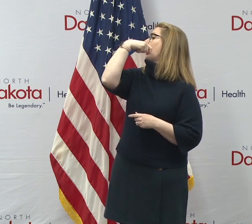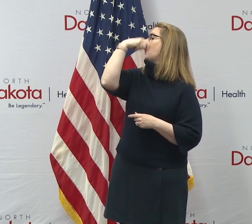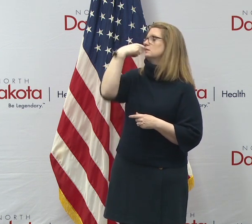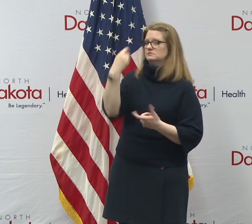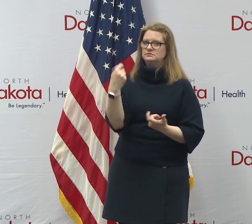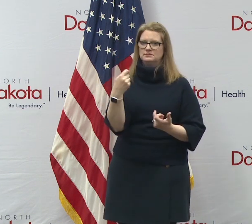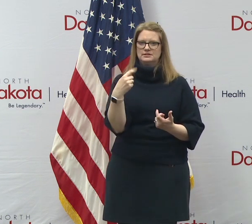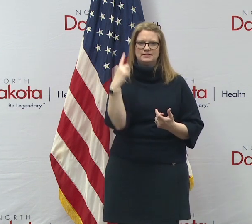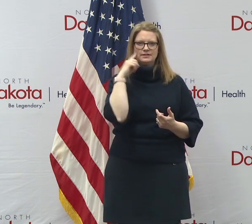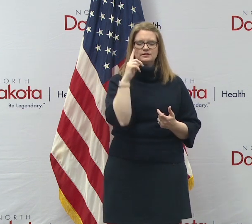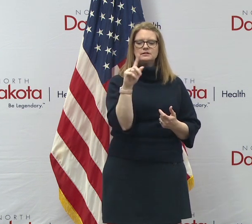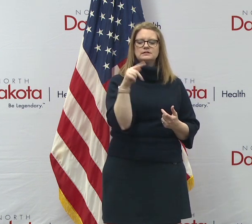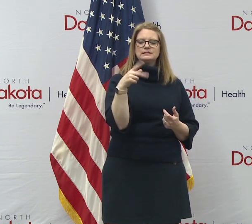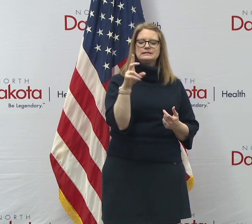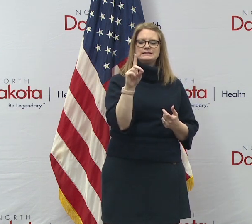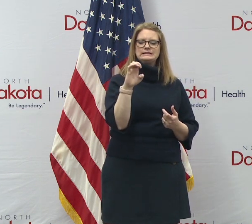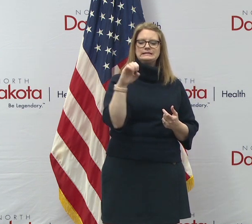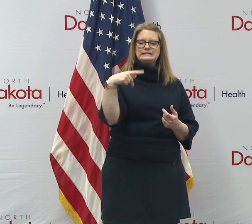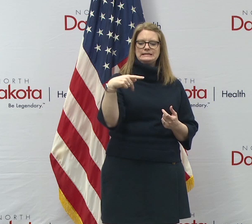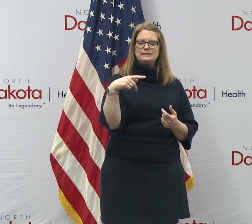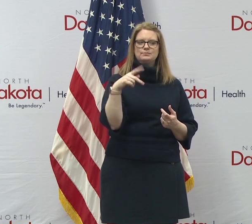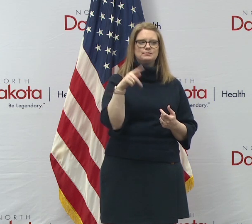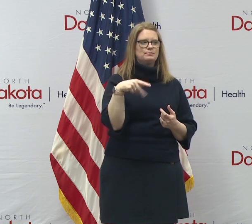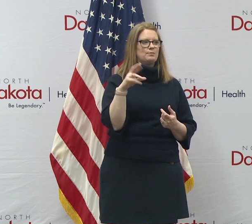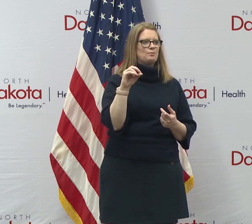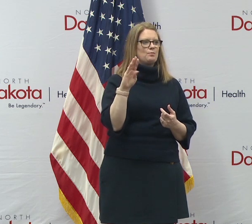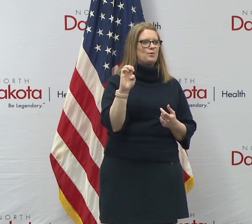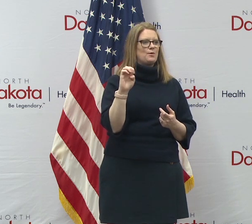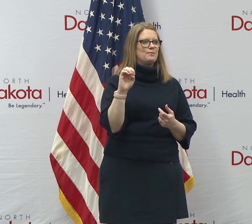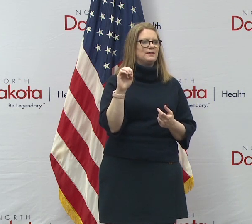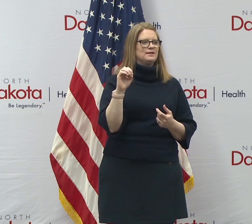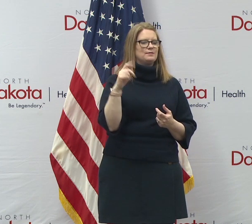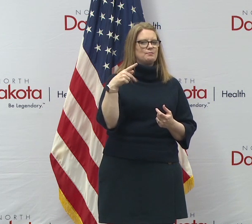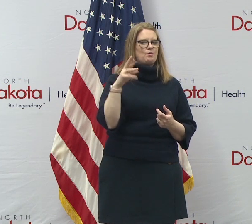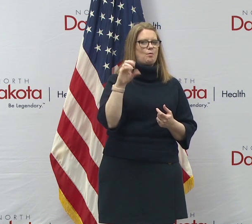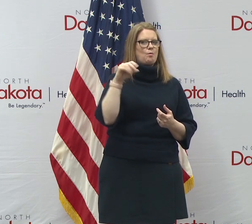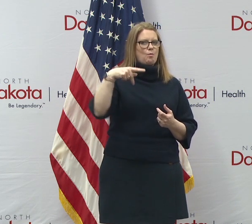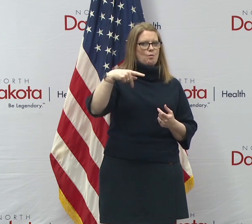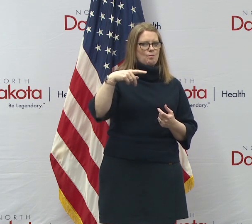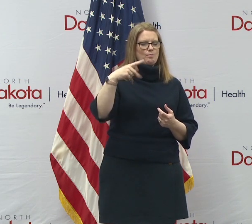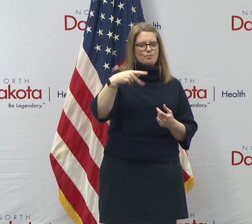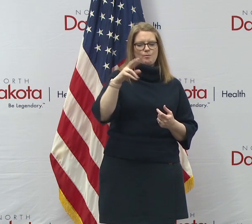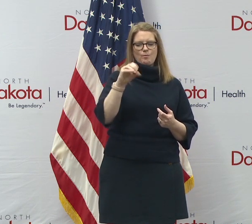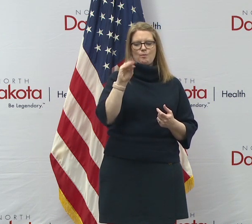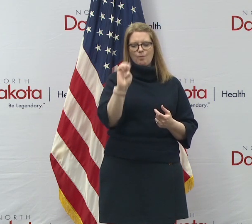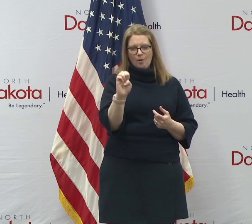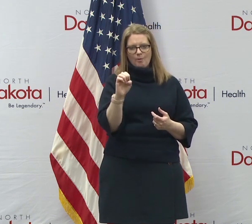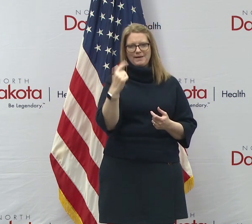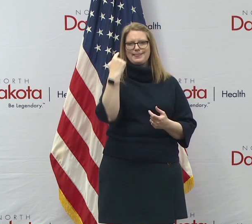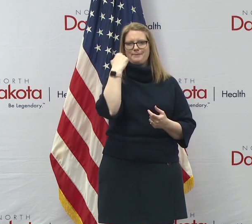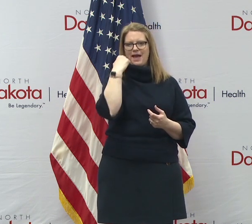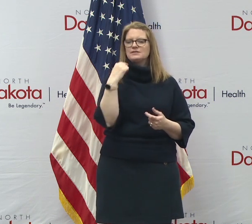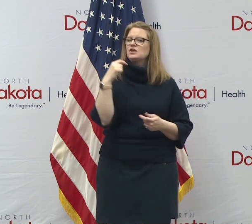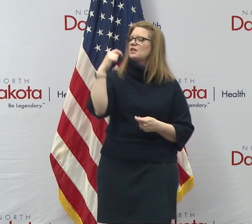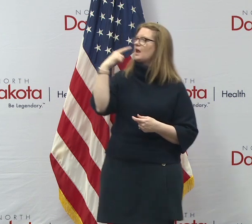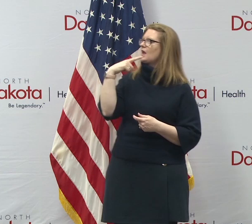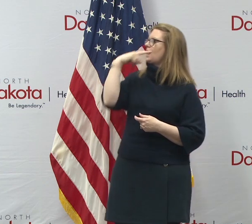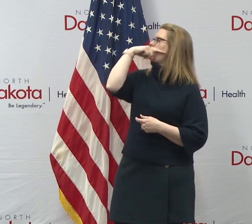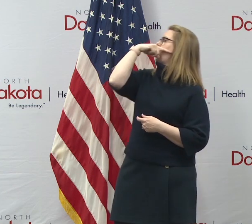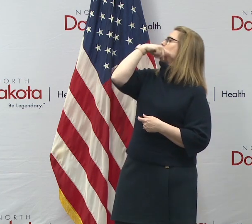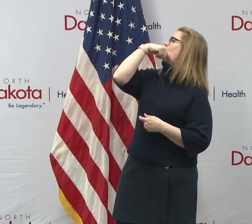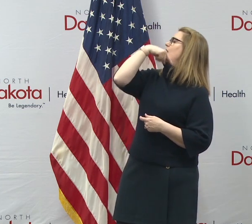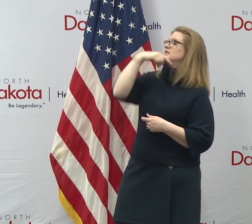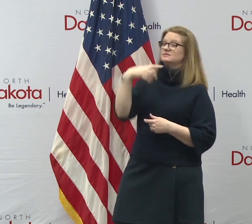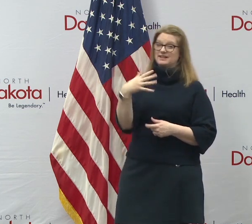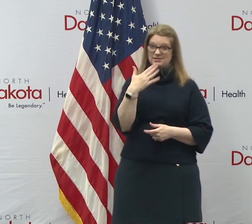Wow. Can everybody hear that? Deep probe into the back of your mouth. So that was a, uh, that's not quite like a mouth swab. So that is a, but it's better than, than going up